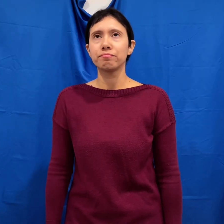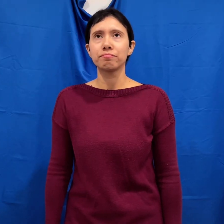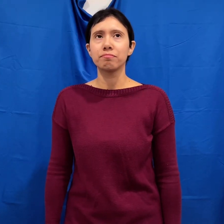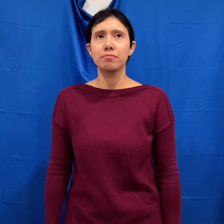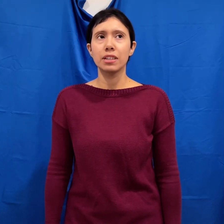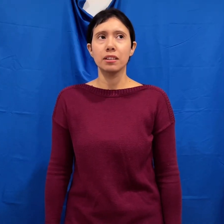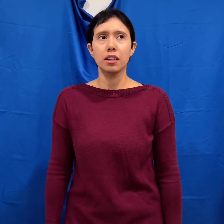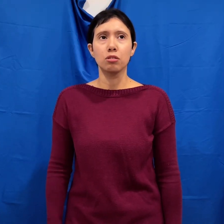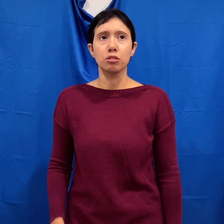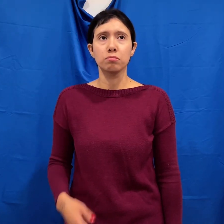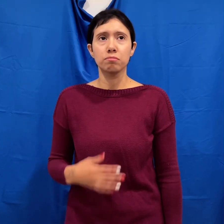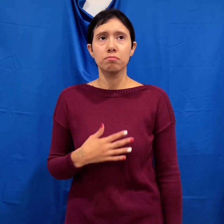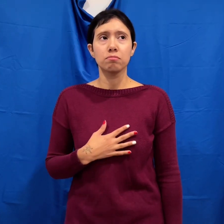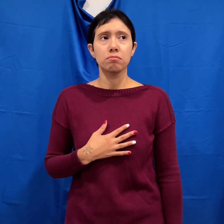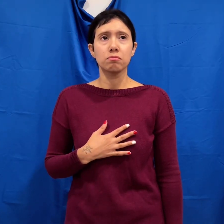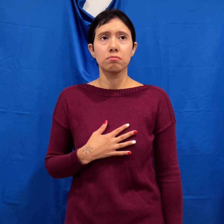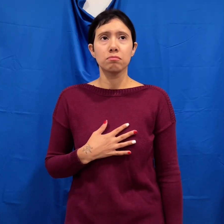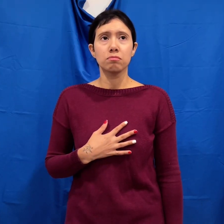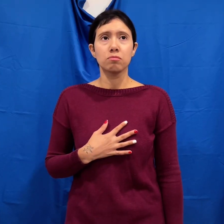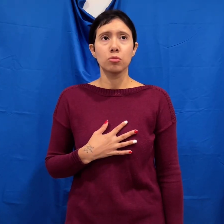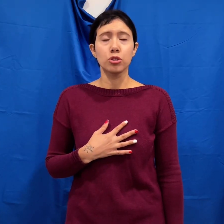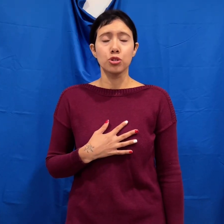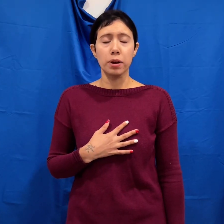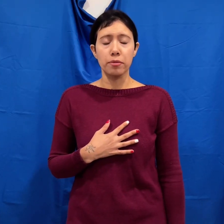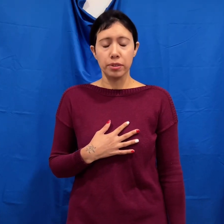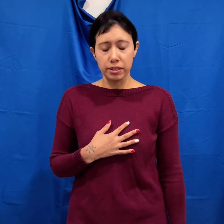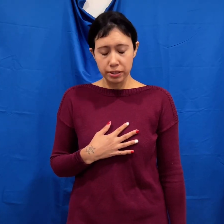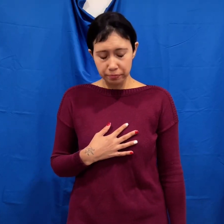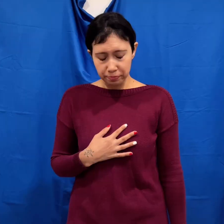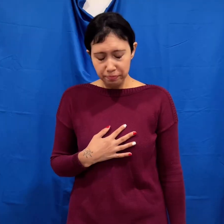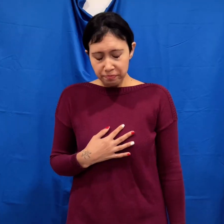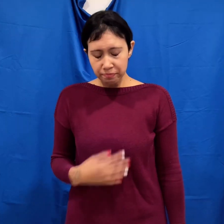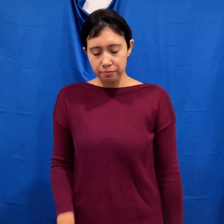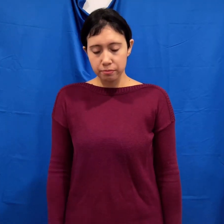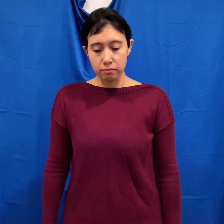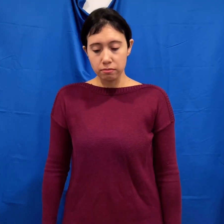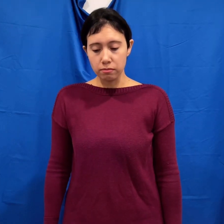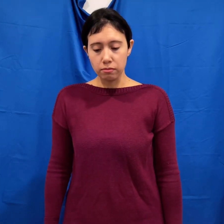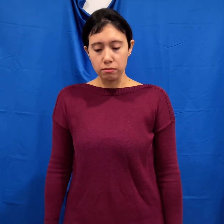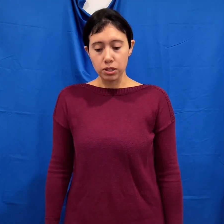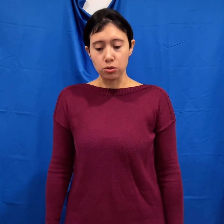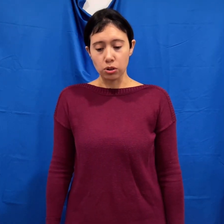Danny, hold on. We'll survive this. Be strong.